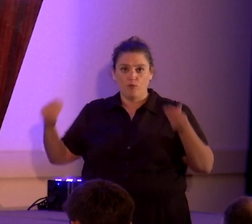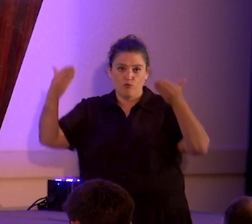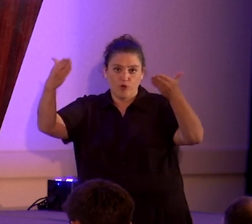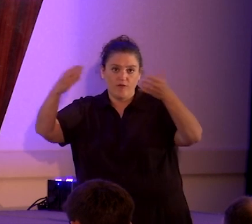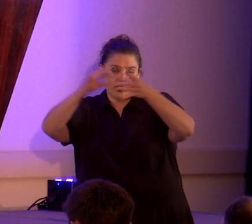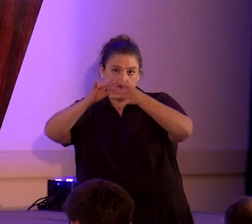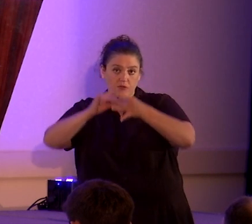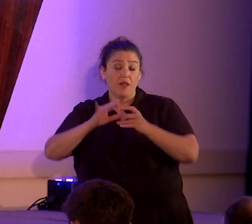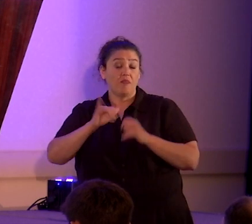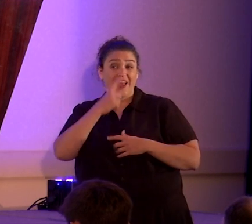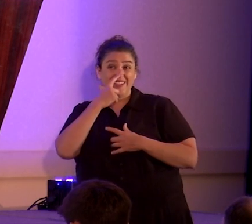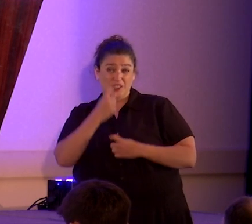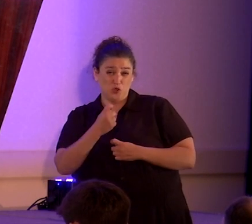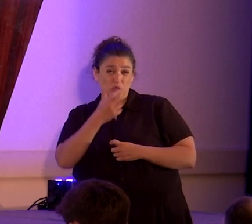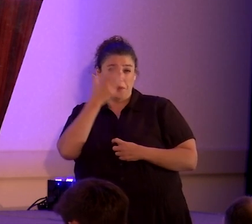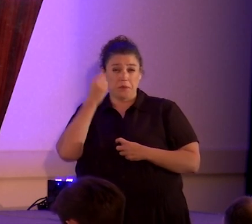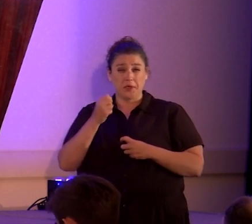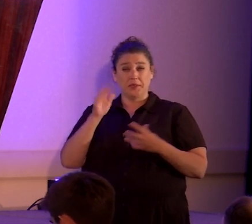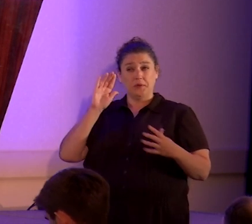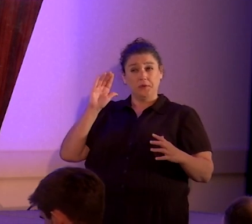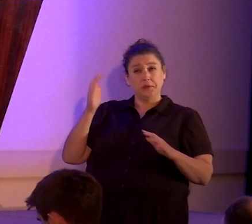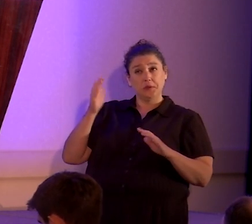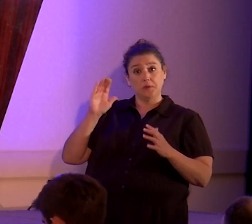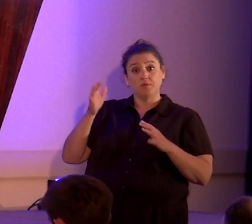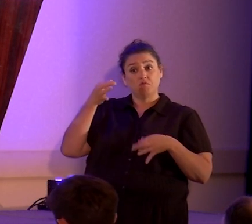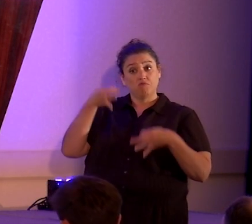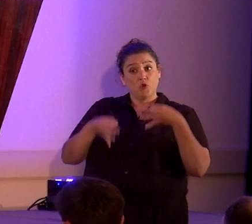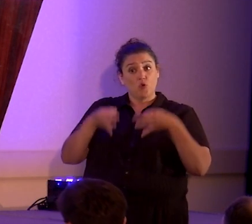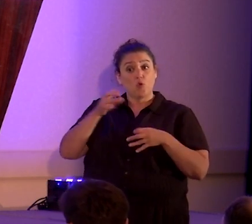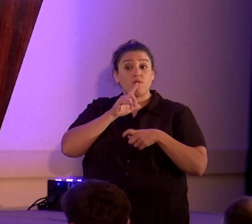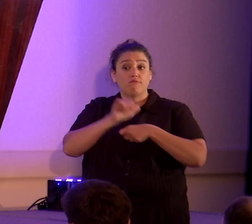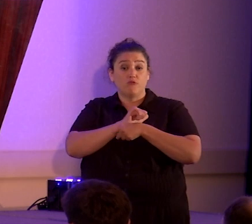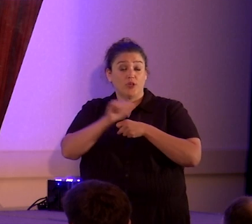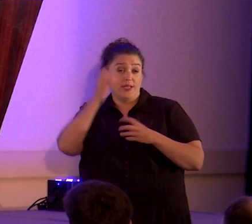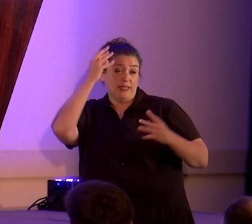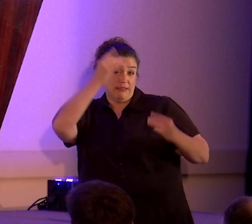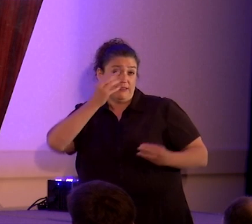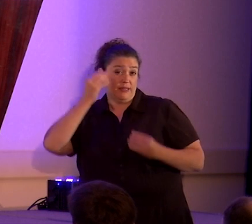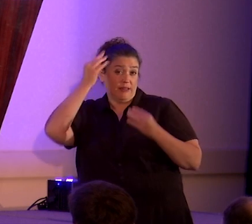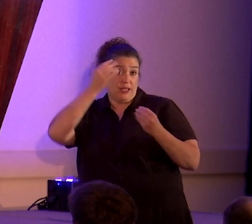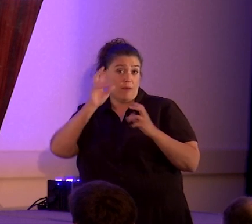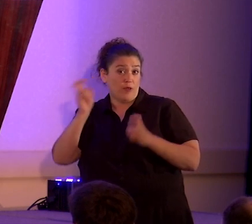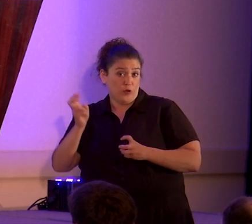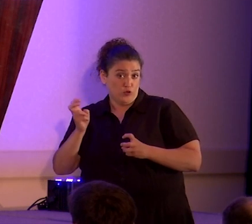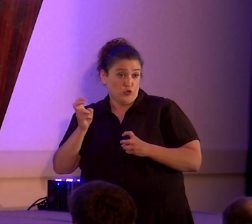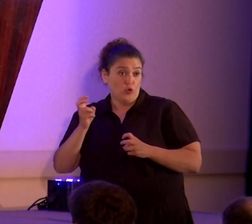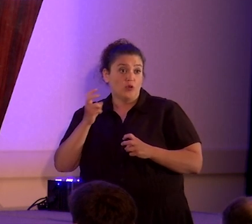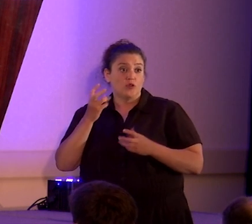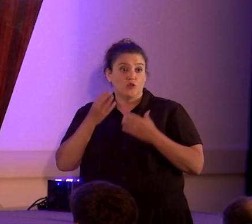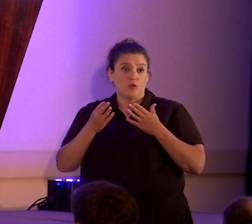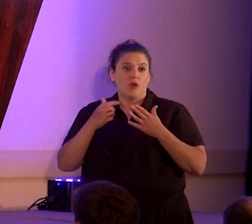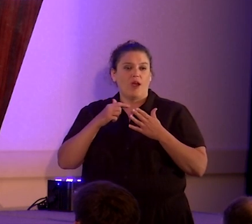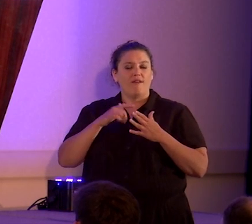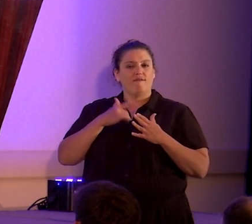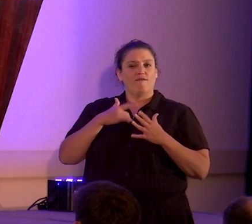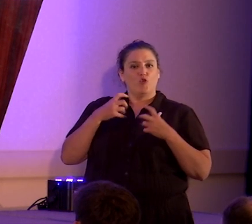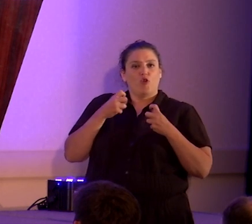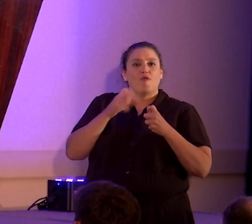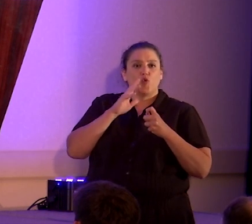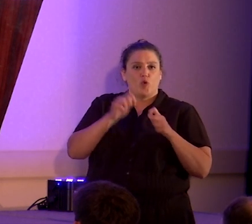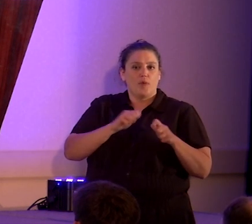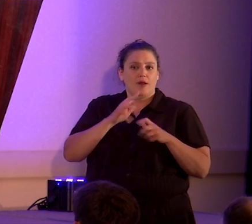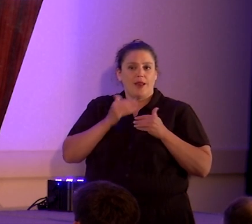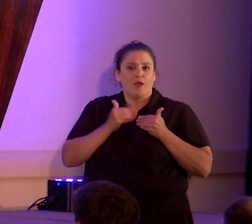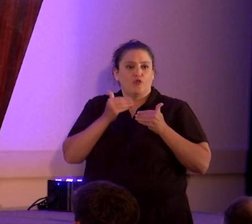and, to me, implies that the court is thinking hard enough about this that we should be confident that we're going to be allowed to continue to